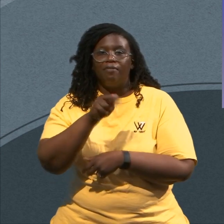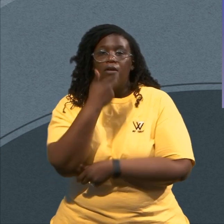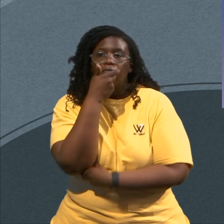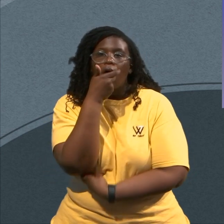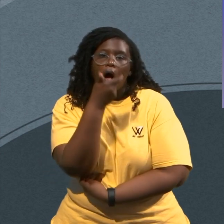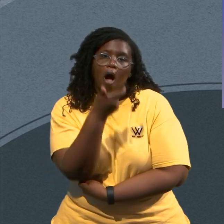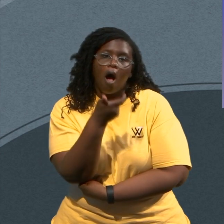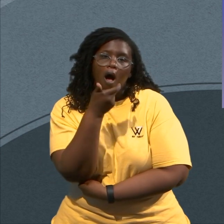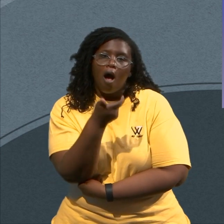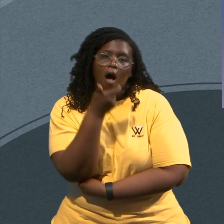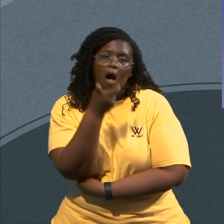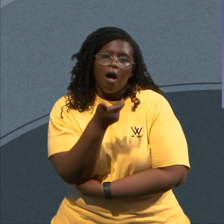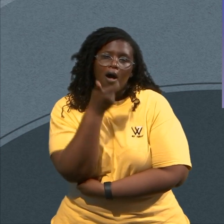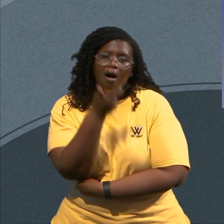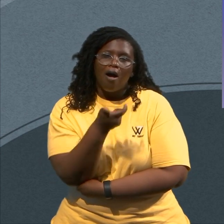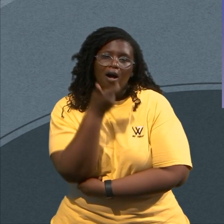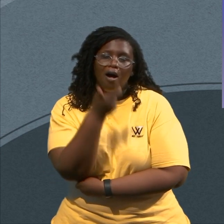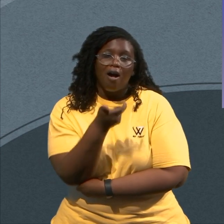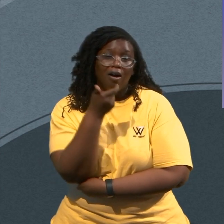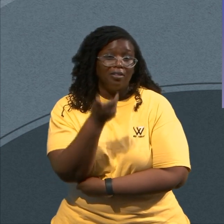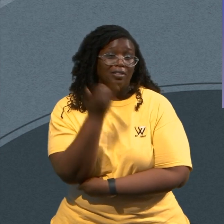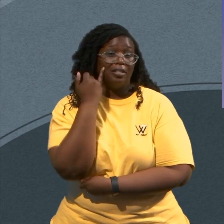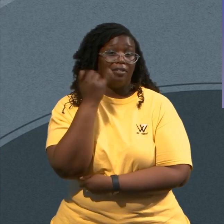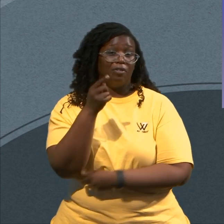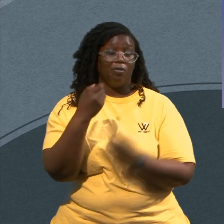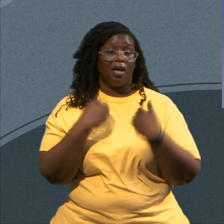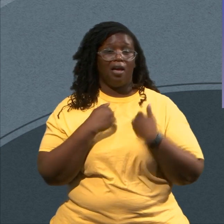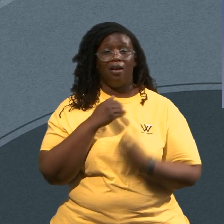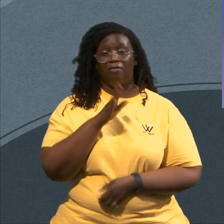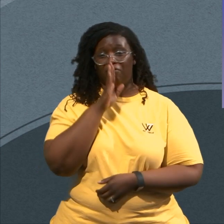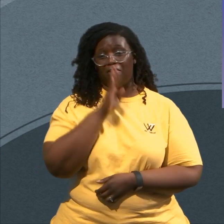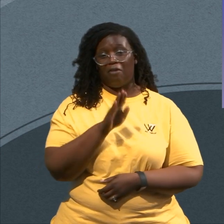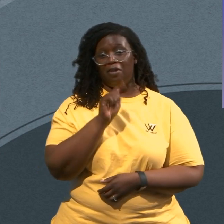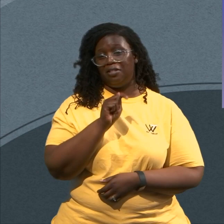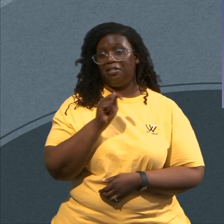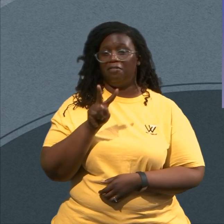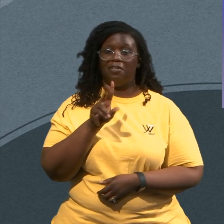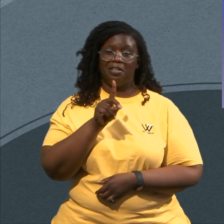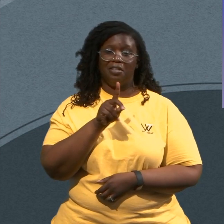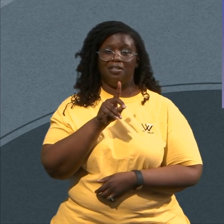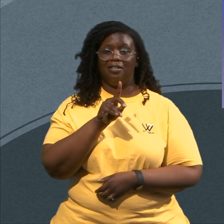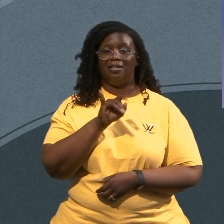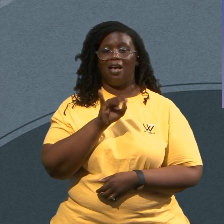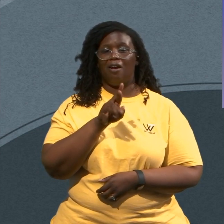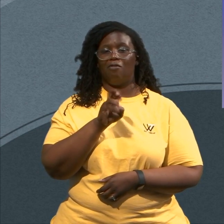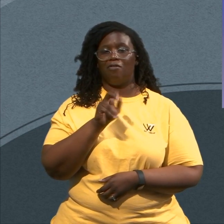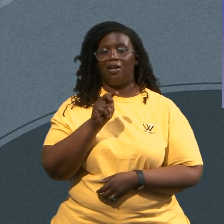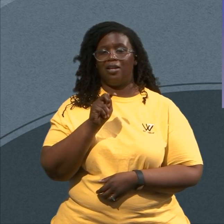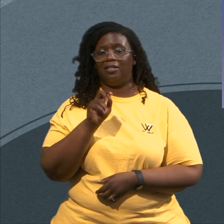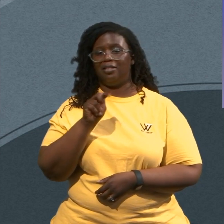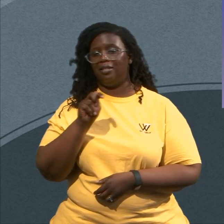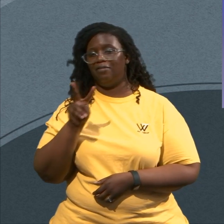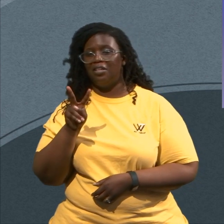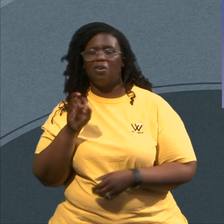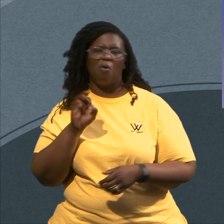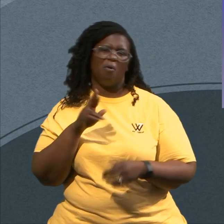And if you have direct TV Or whatever your cable provider may be One thing I